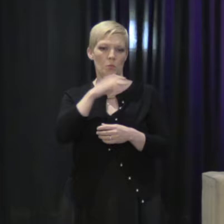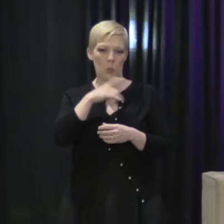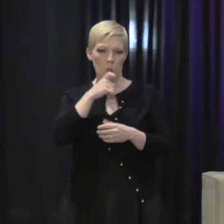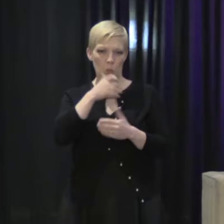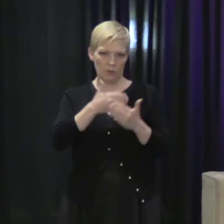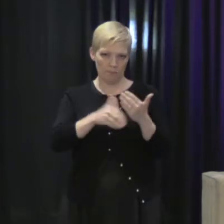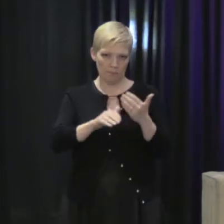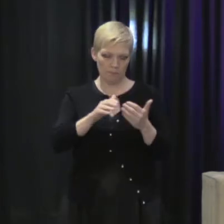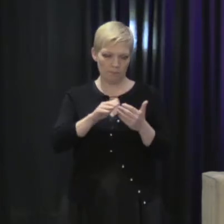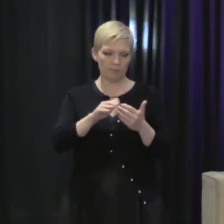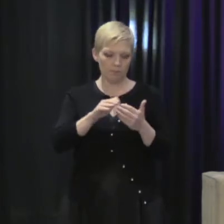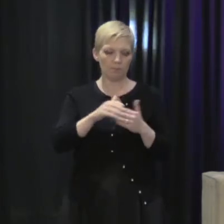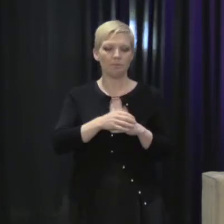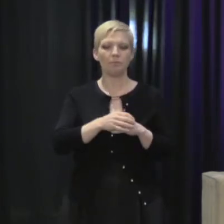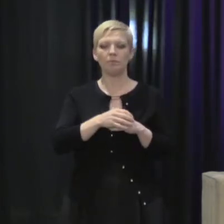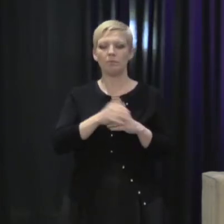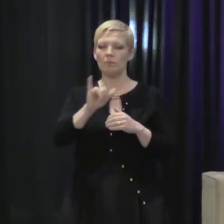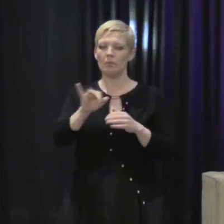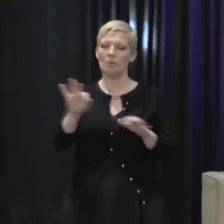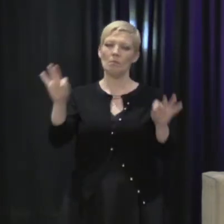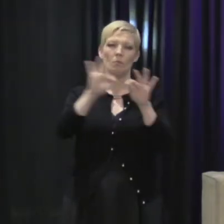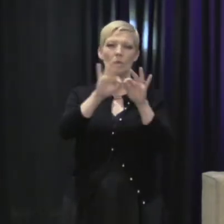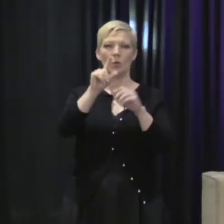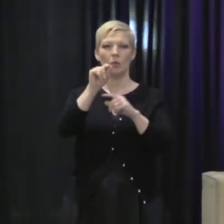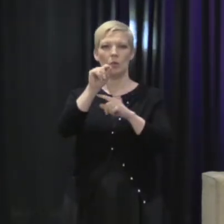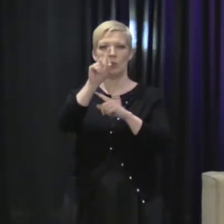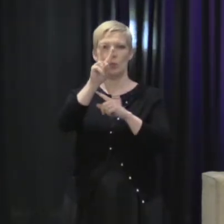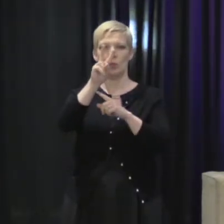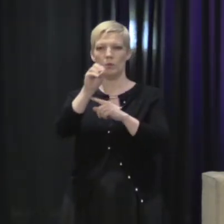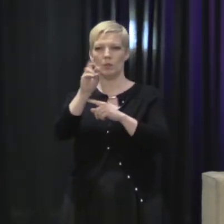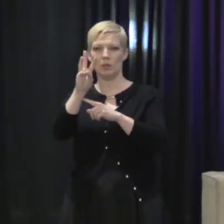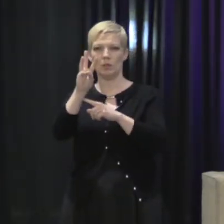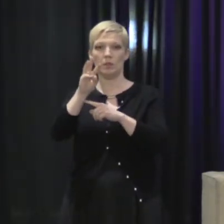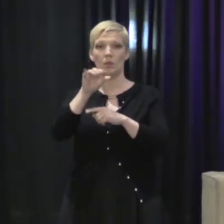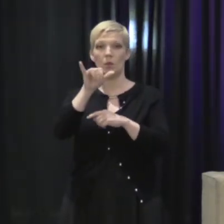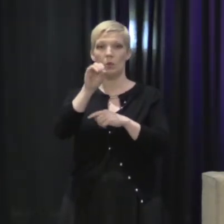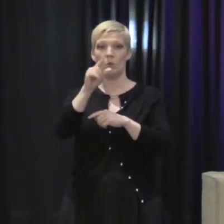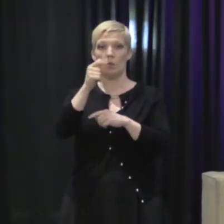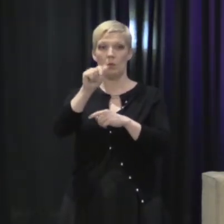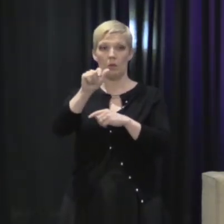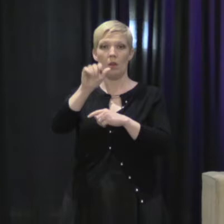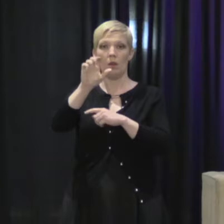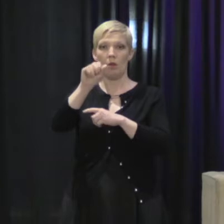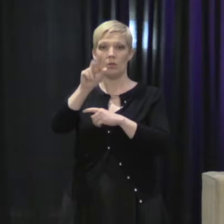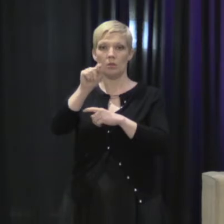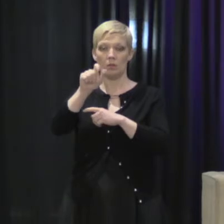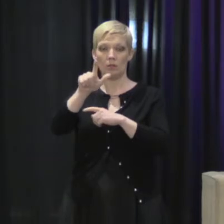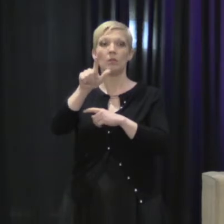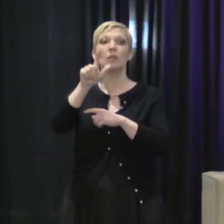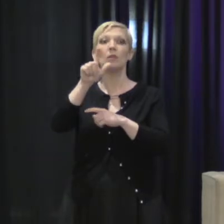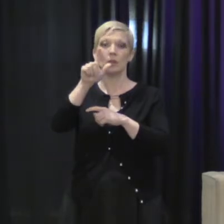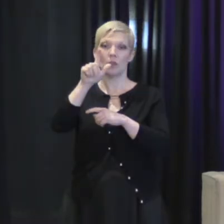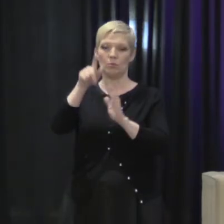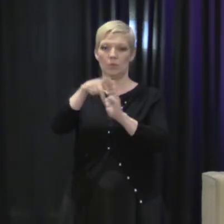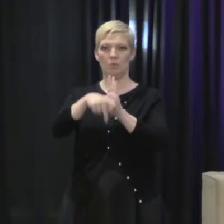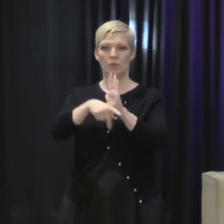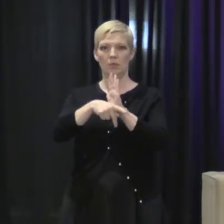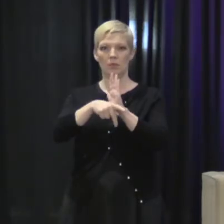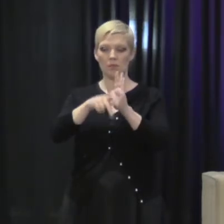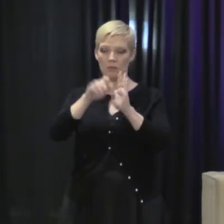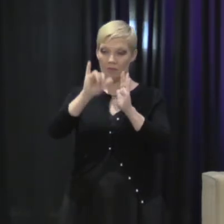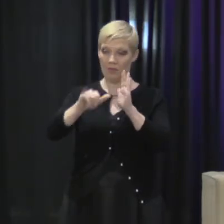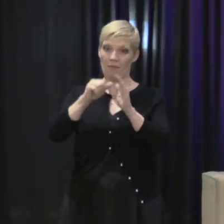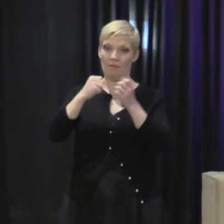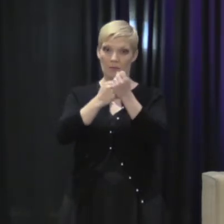about the importance of the 2006 Yogyakarta principles on the application of international